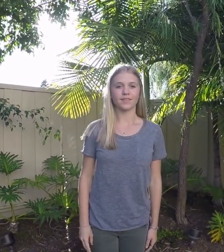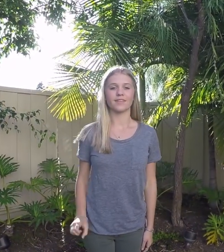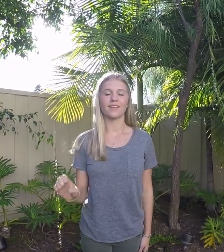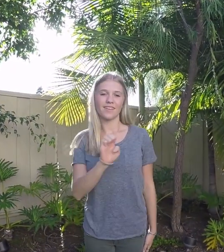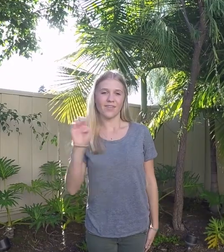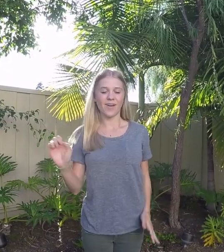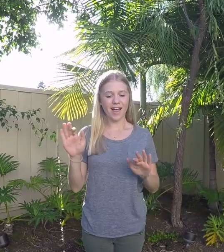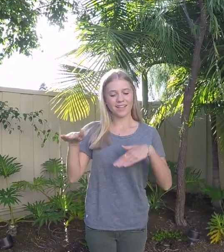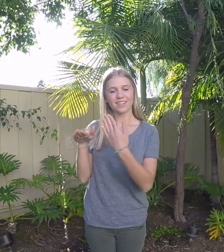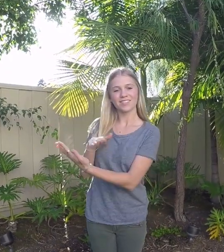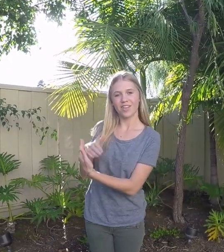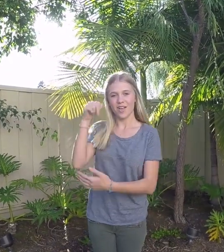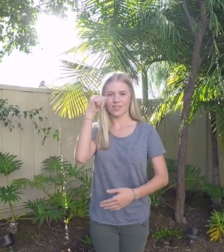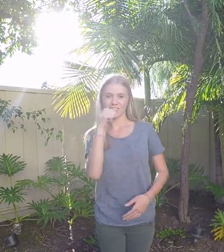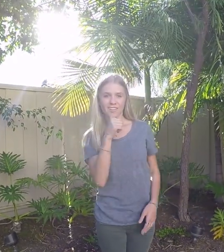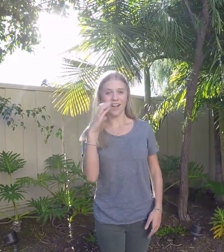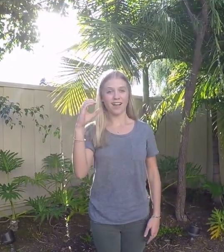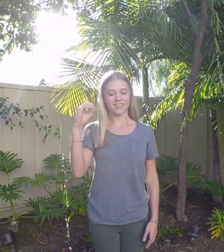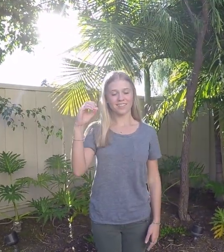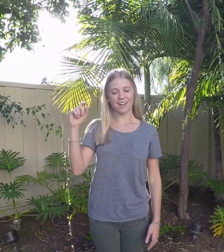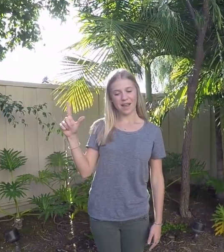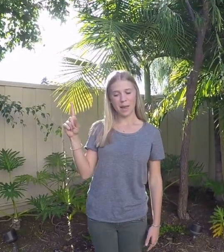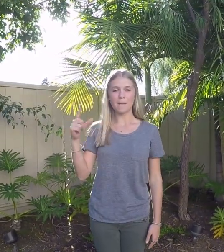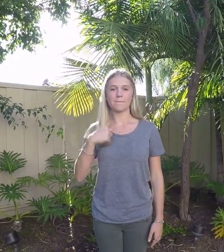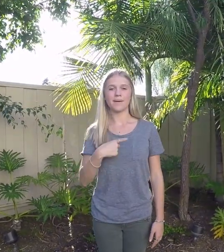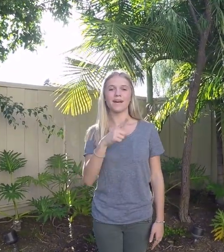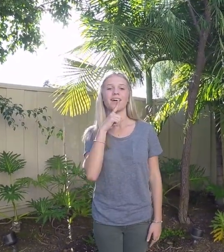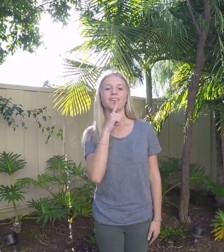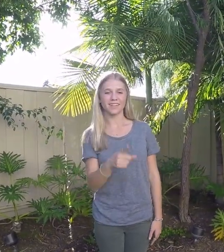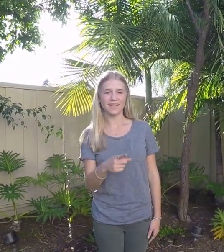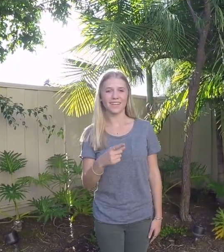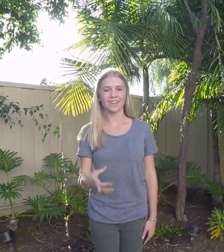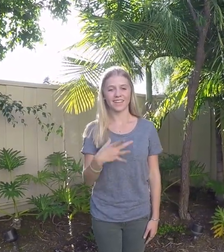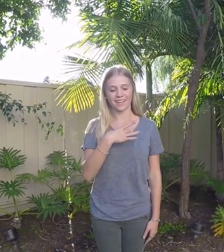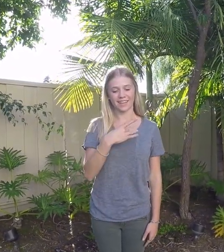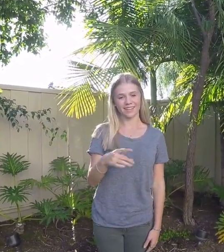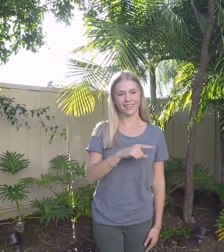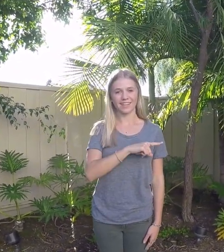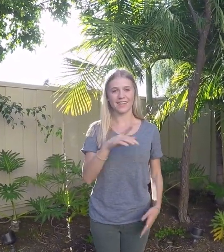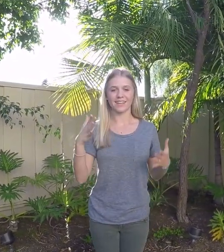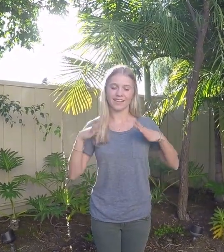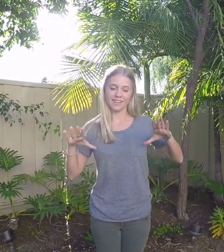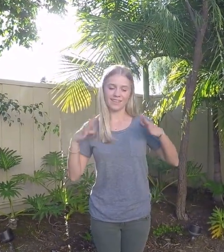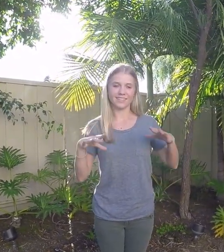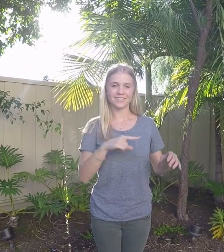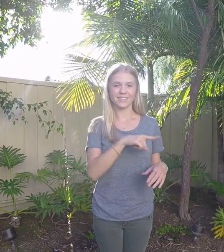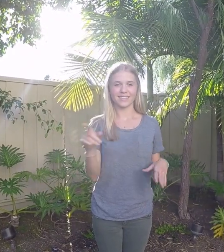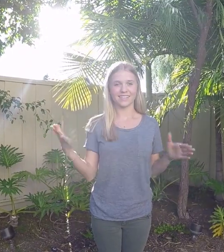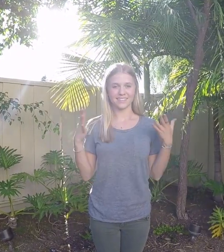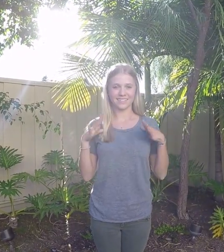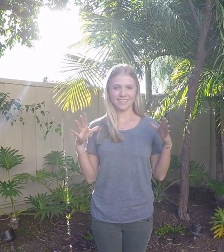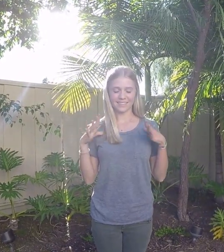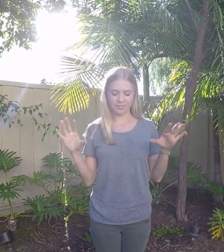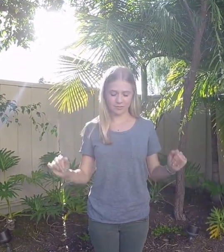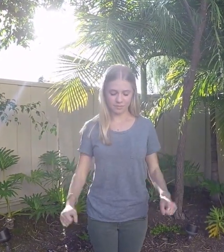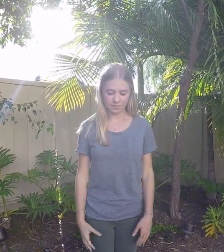Well, East Coast girls Girls are hip, I really dig those styles they wear